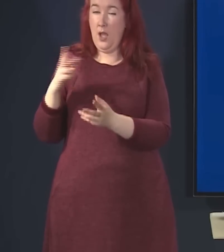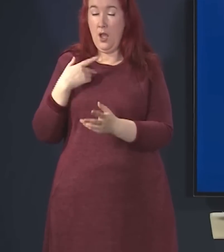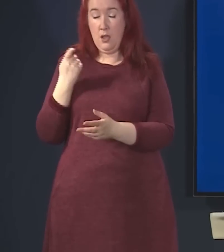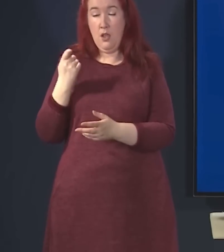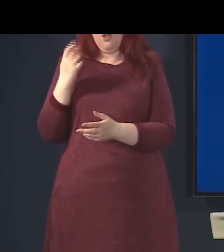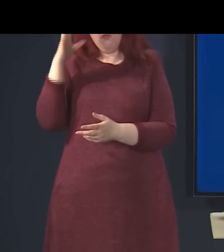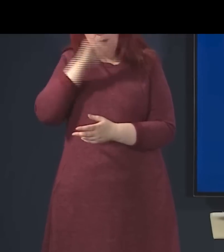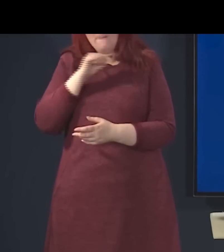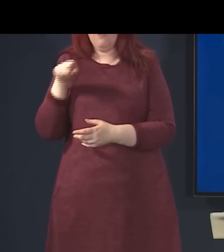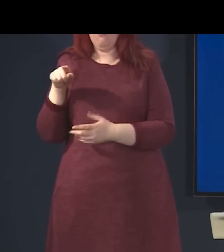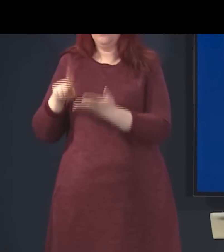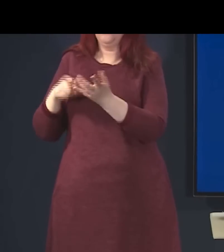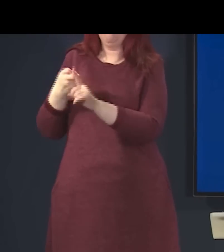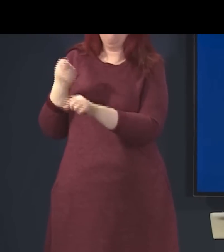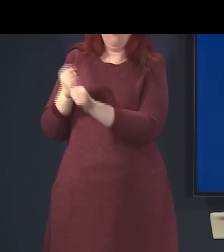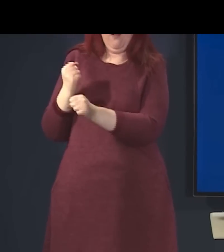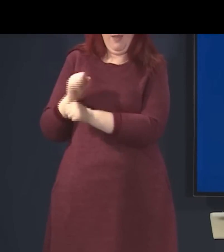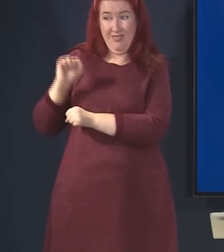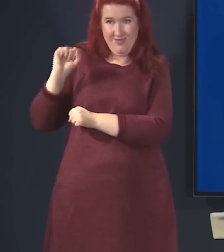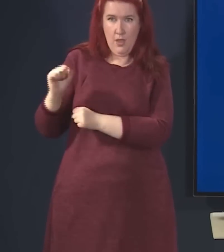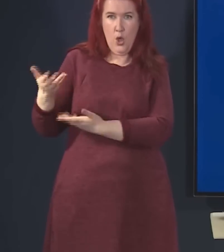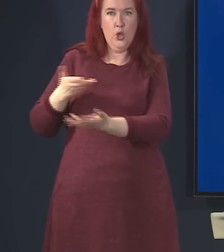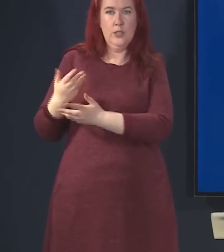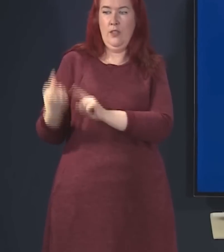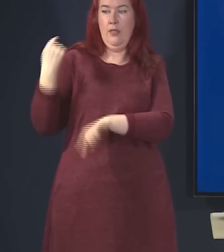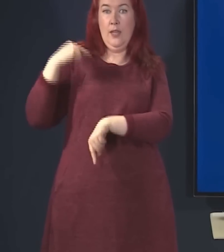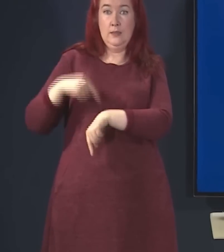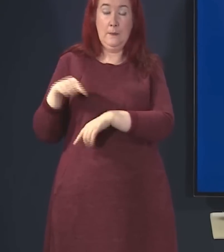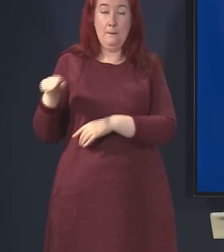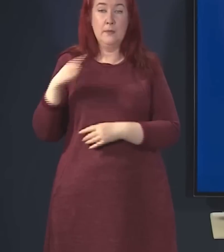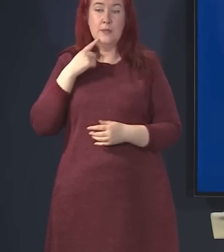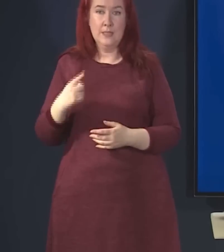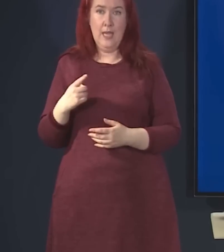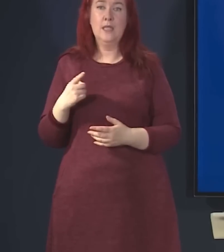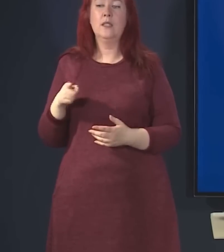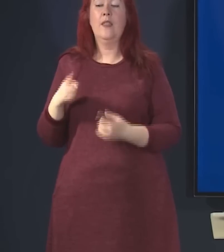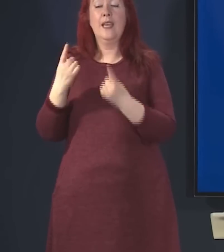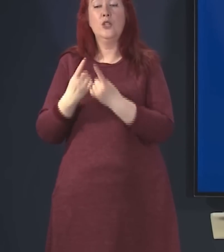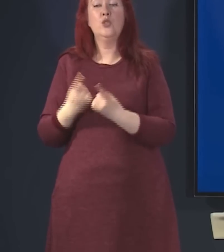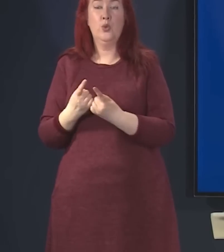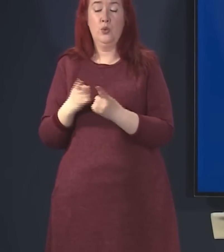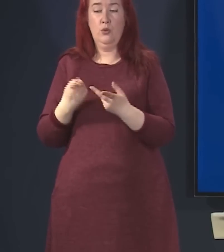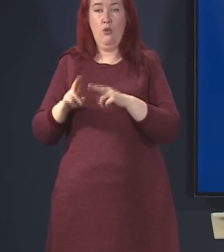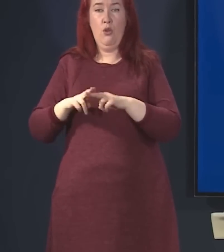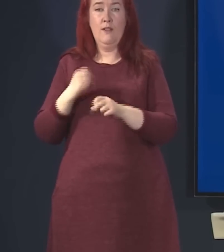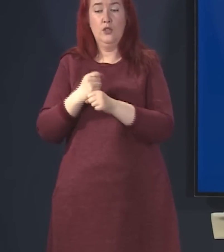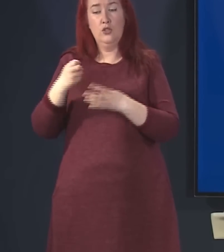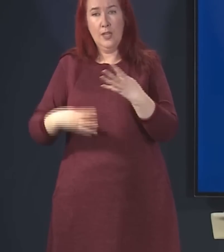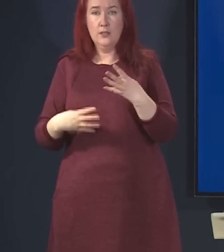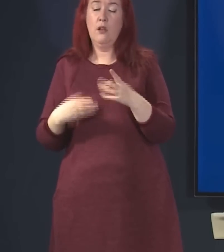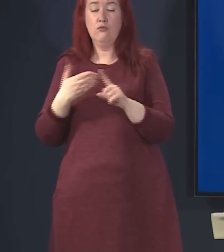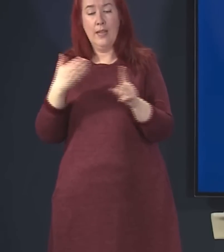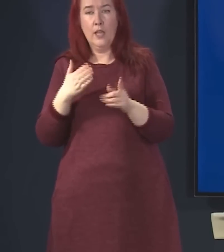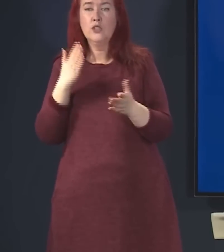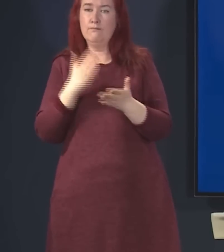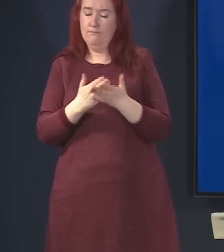a verbatim quote from the UK government's consultation back then, where they said, the issue of gender recognition is devolved